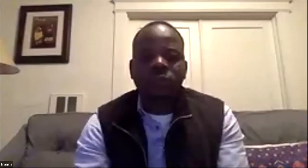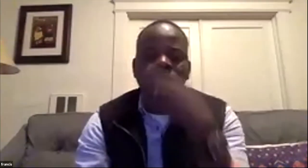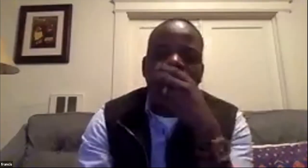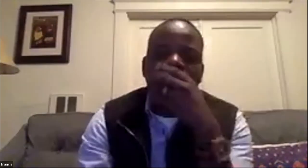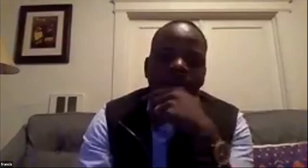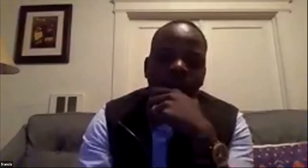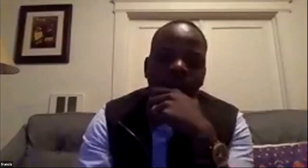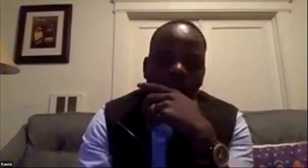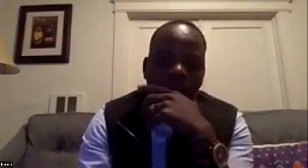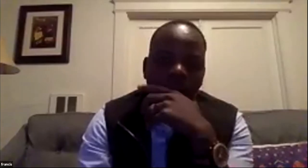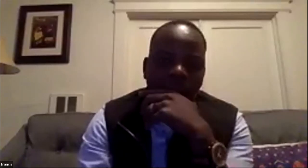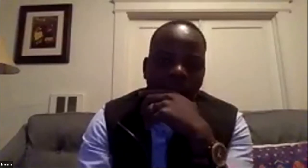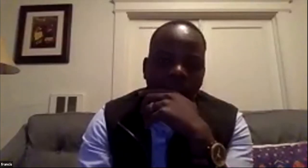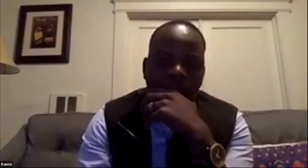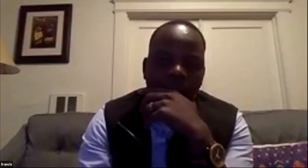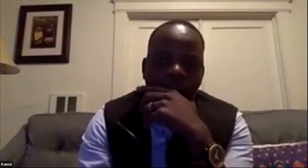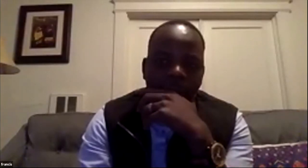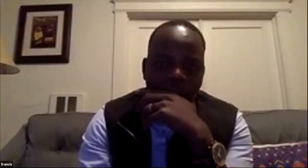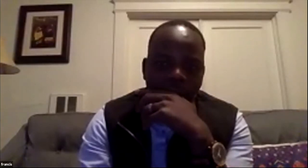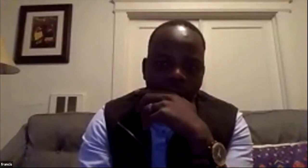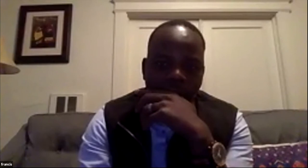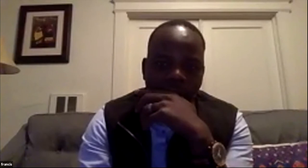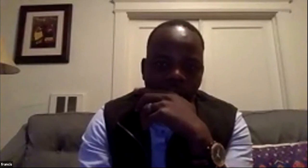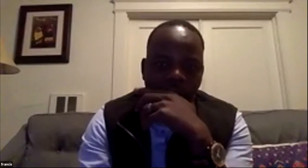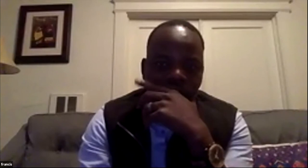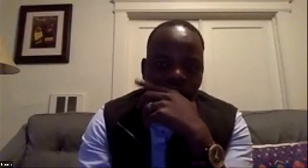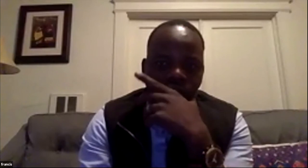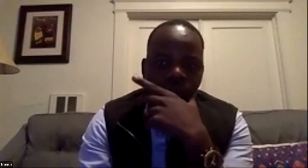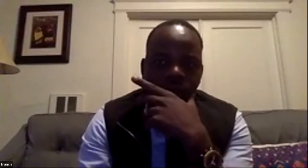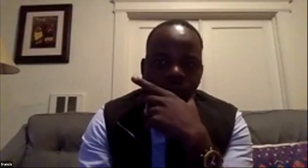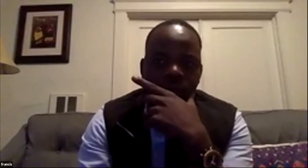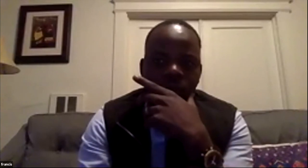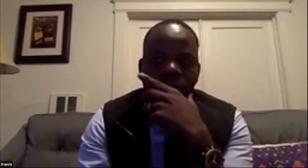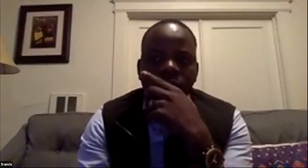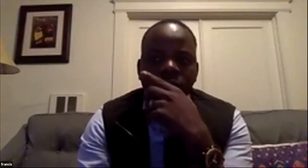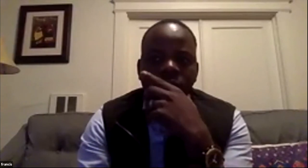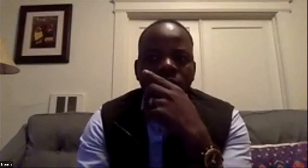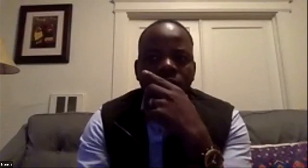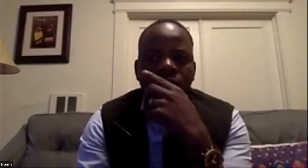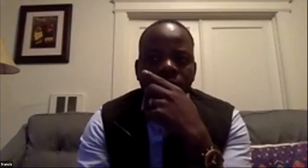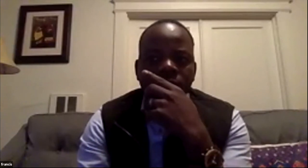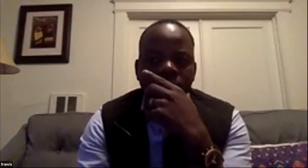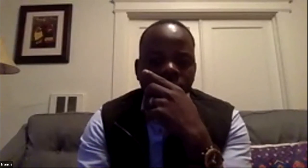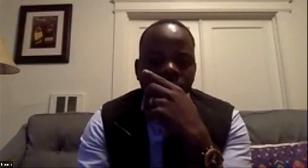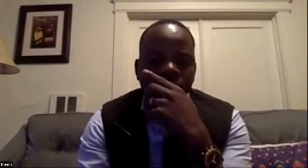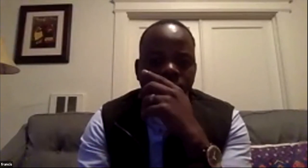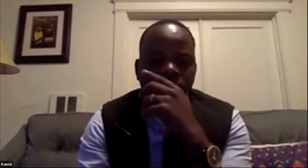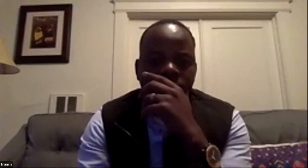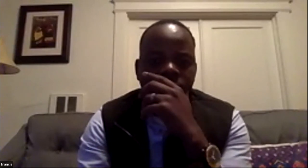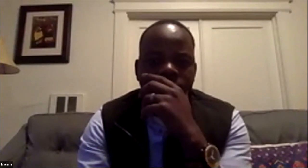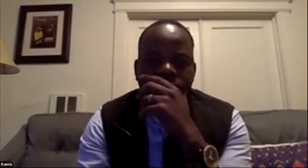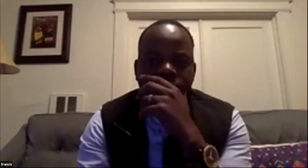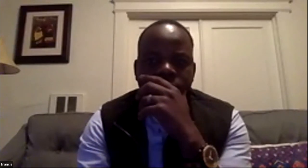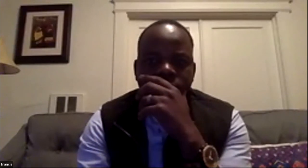i'm sorry ricardo sheila doesn't understand what you just said i don't know what you just meant by institutionalized